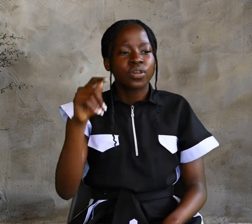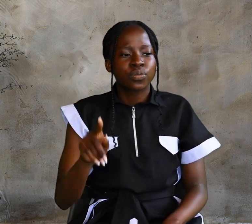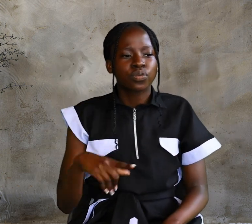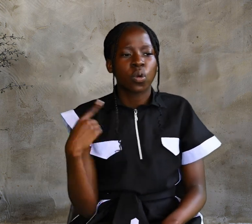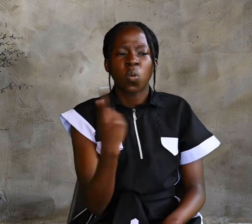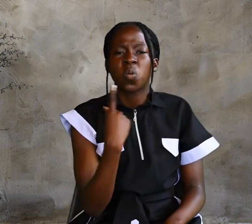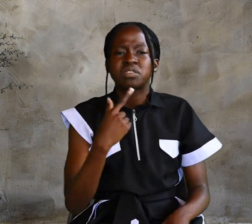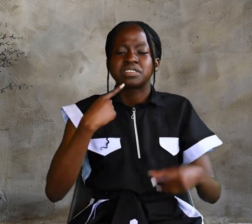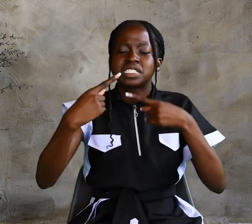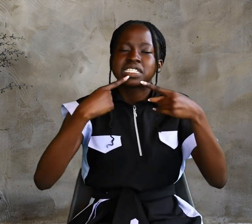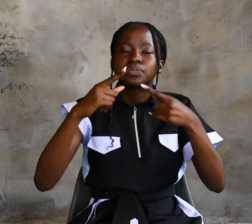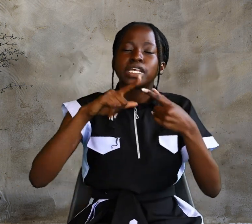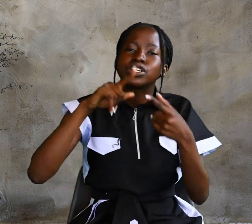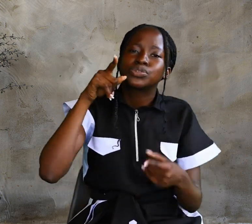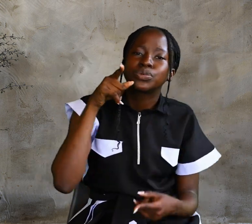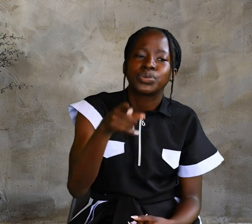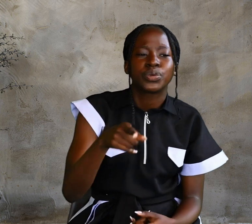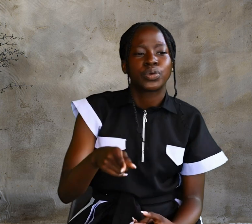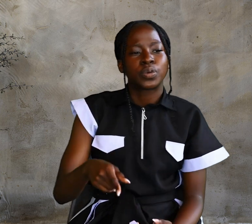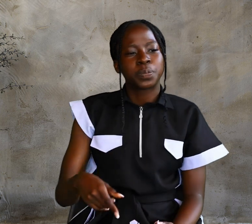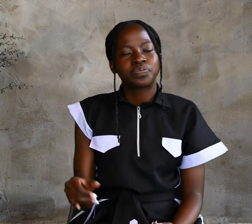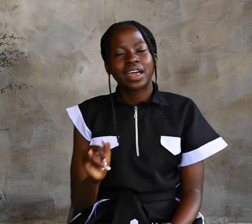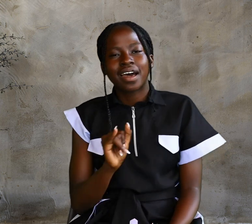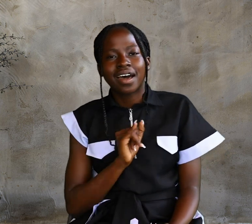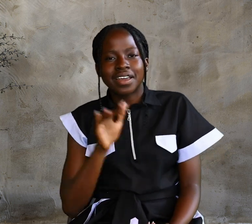speaking to you, I am he.